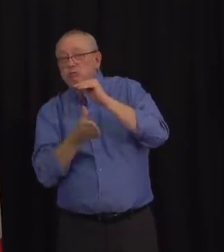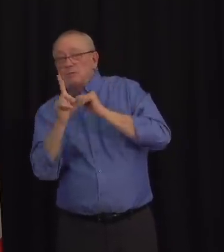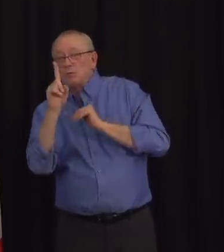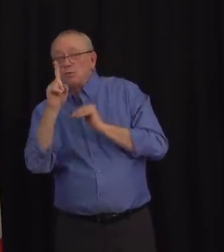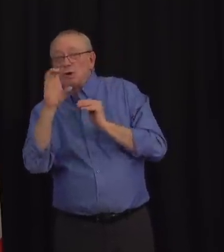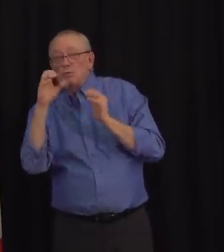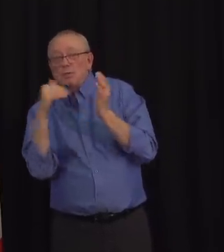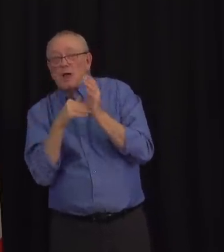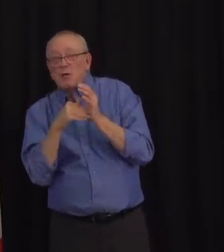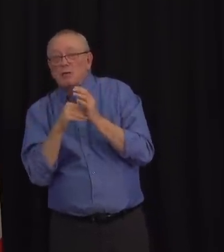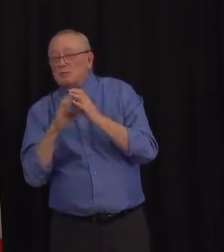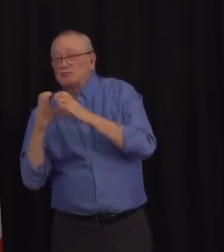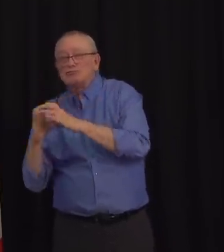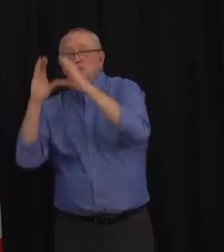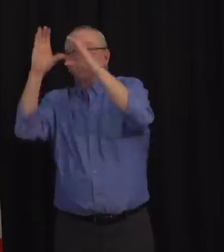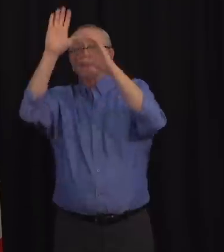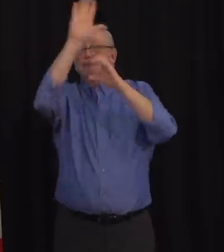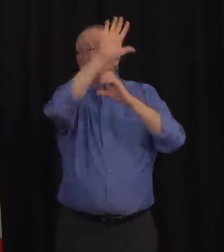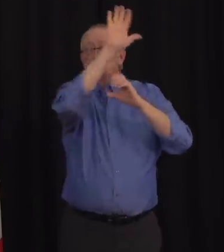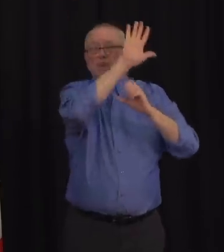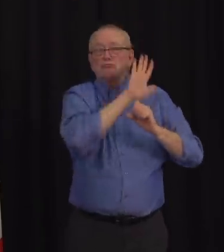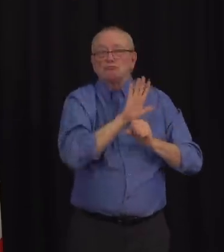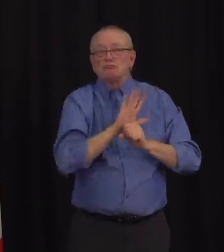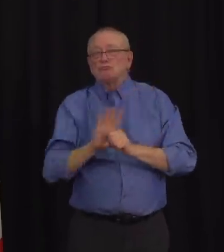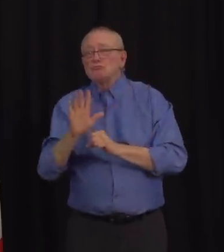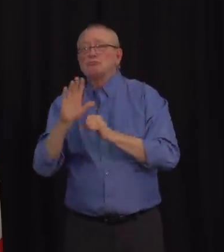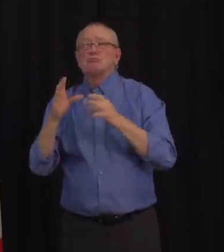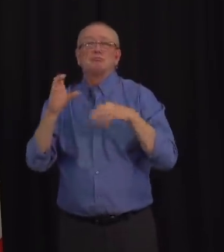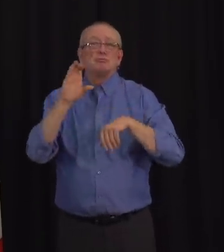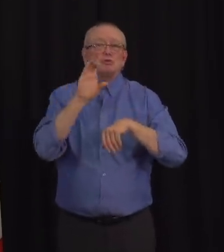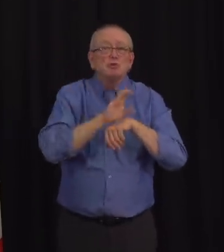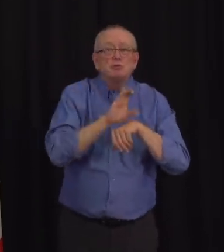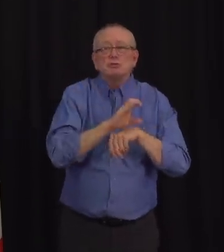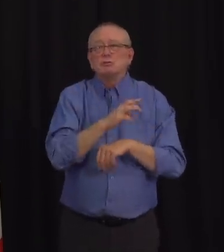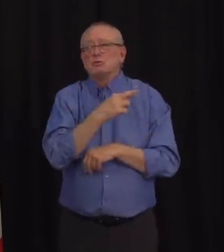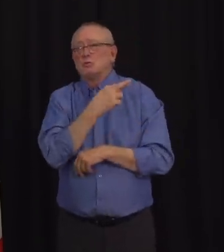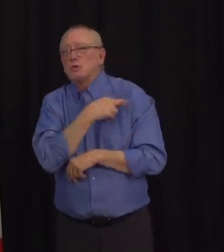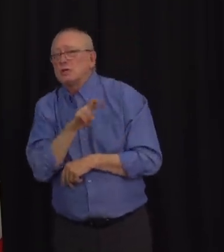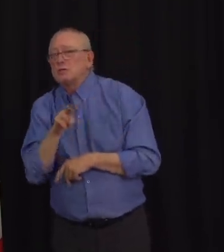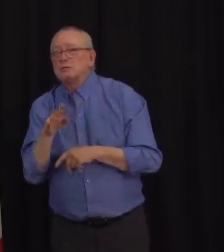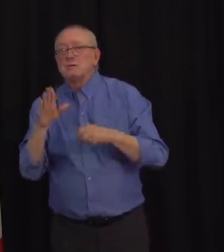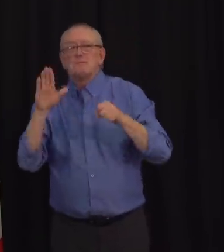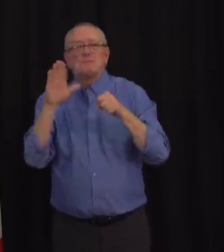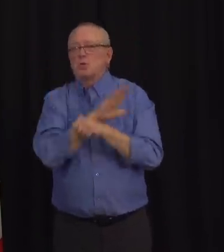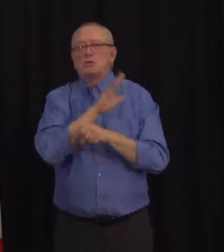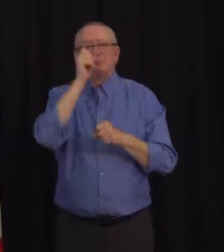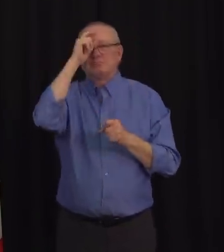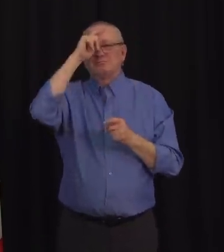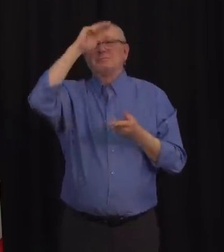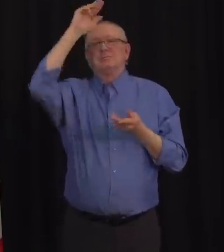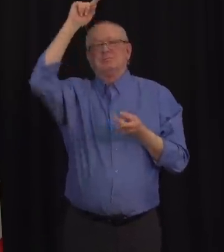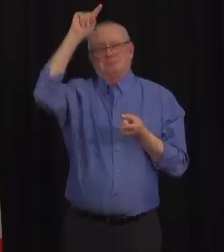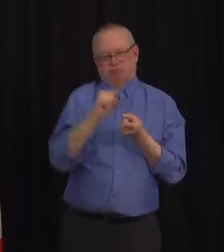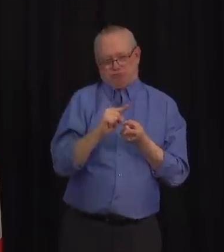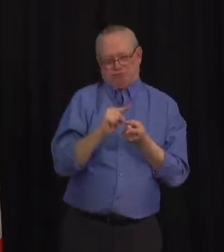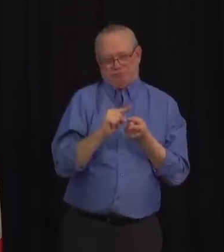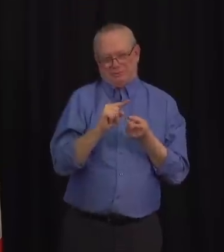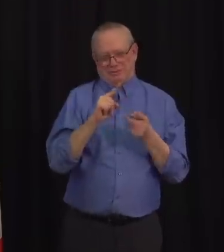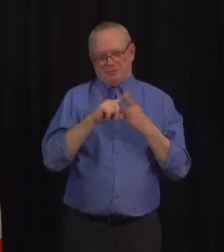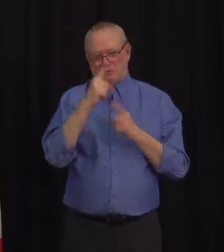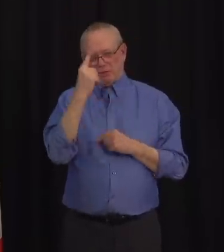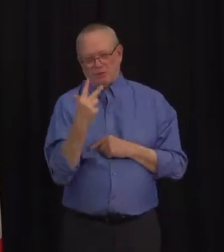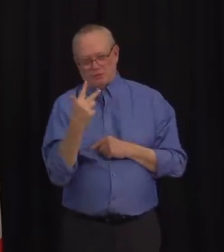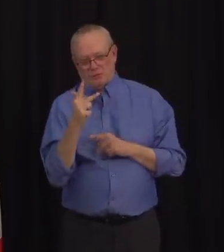in-person capacity and masking will be required. As well, physical distancing between households must be